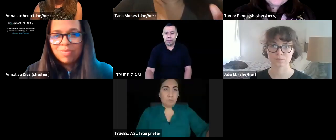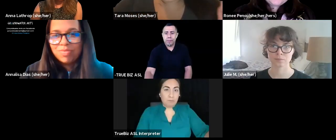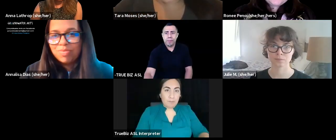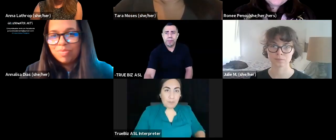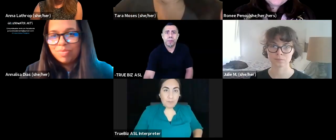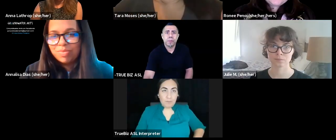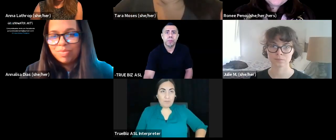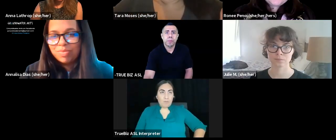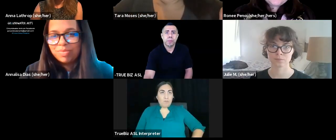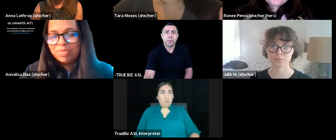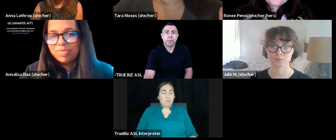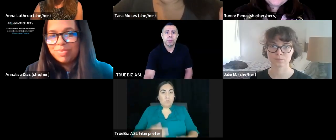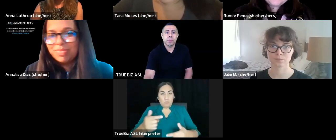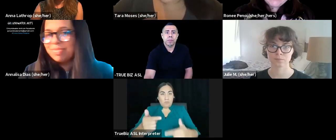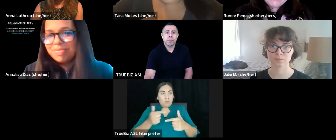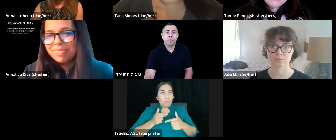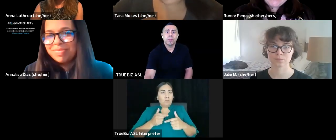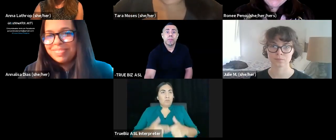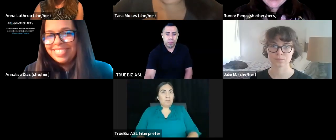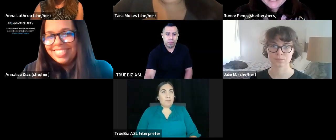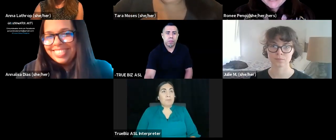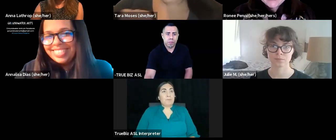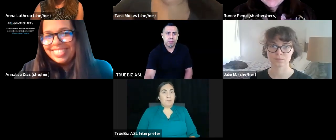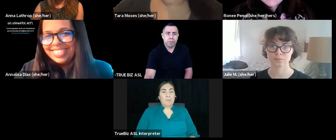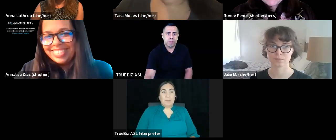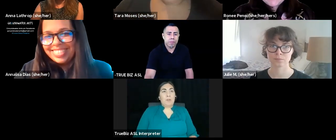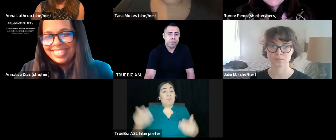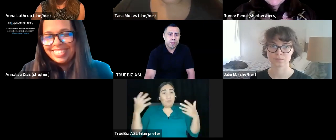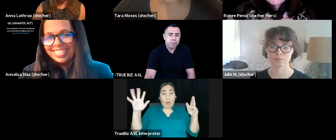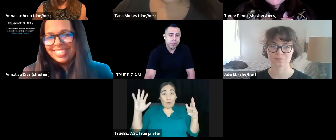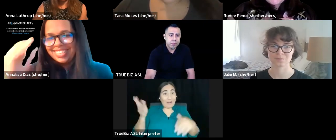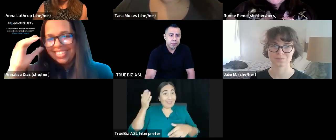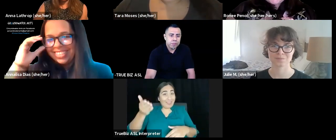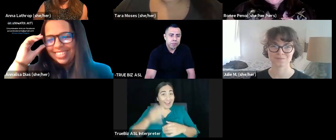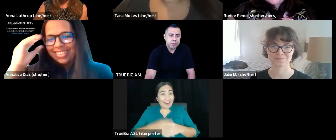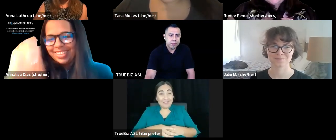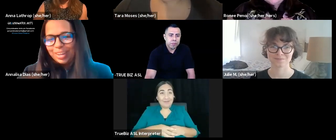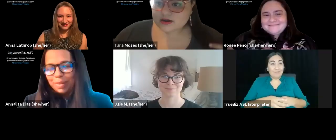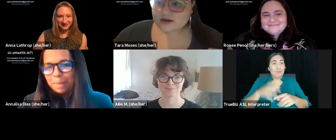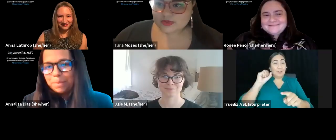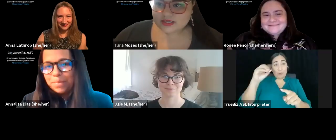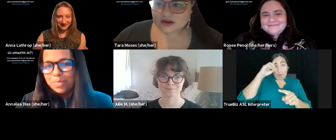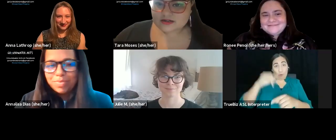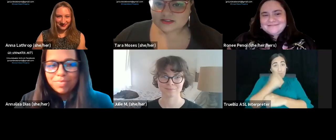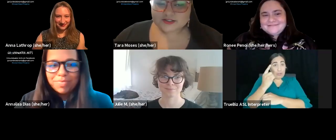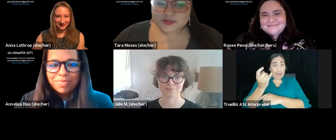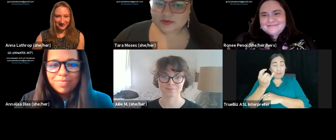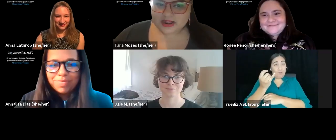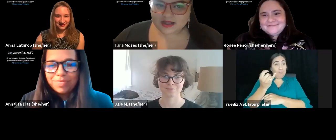It's already there. Already there. So for today's call, we are super proud,